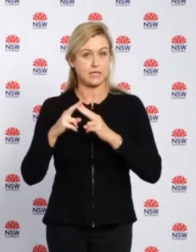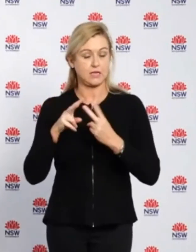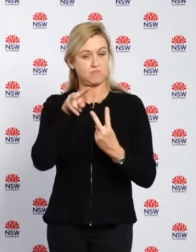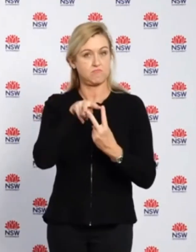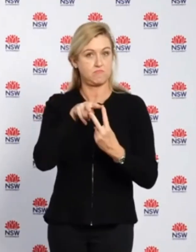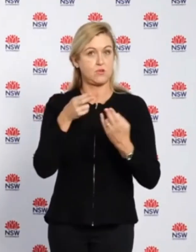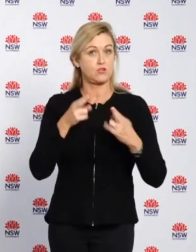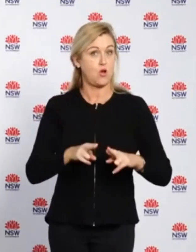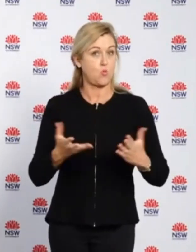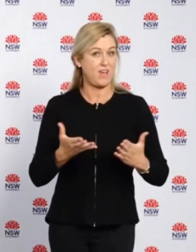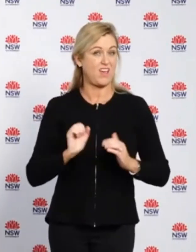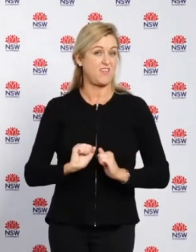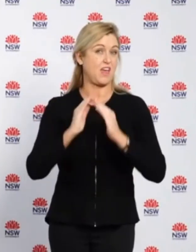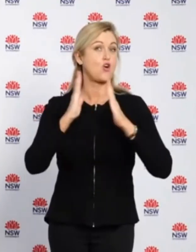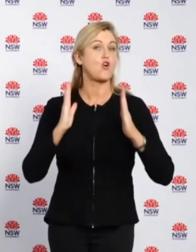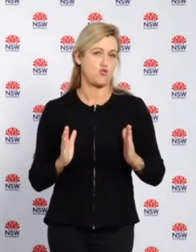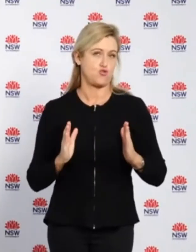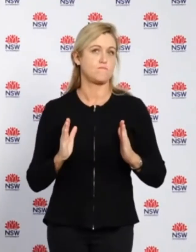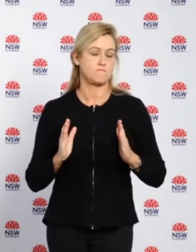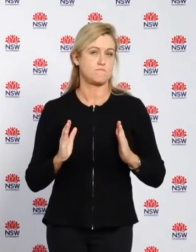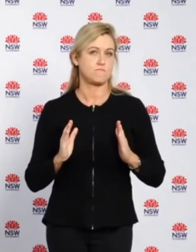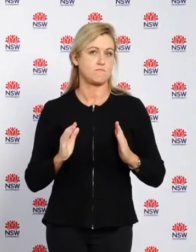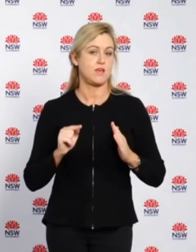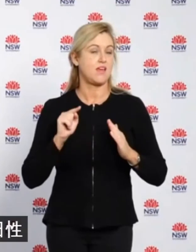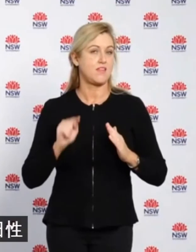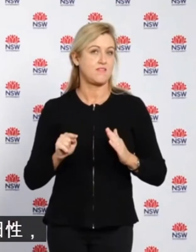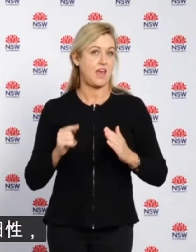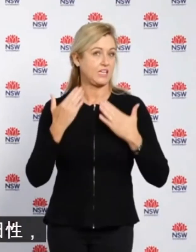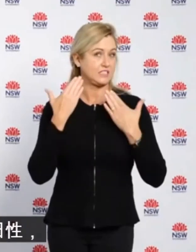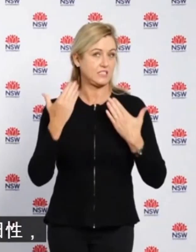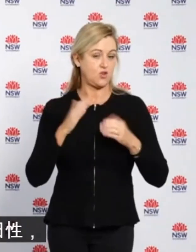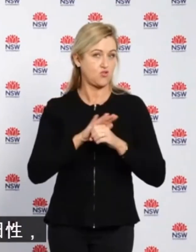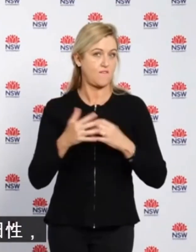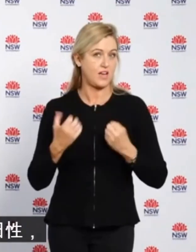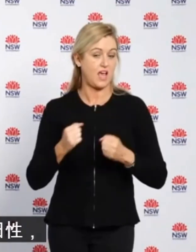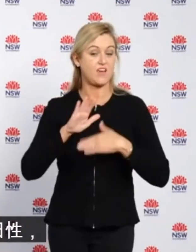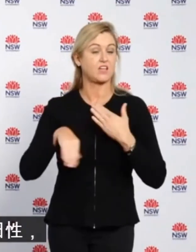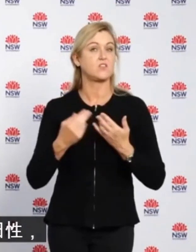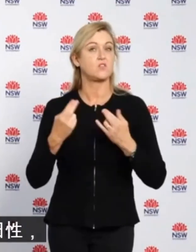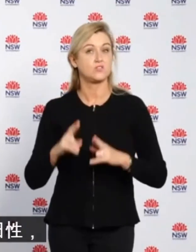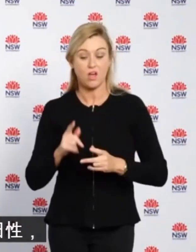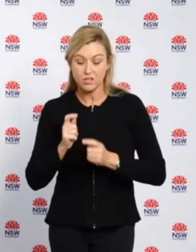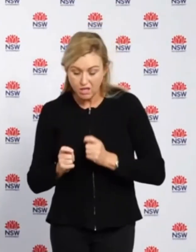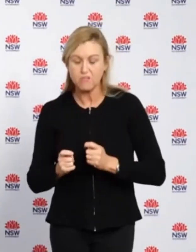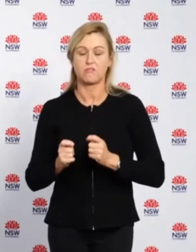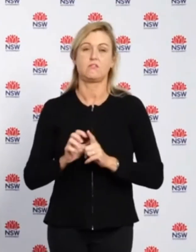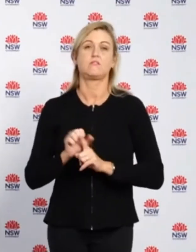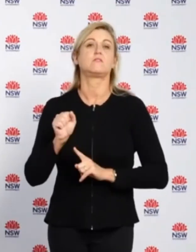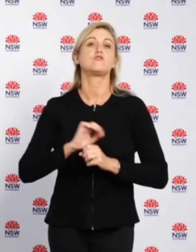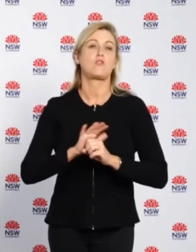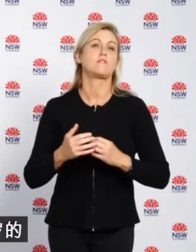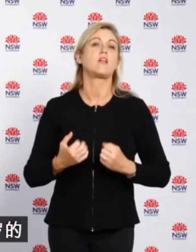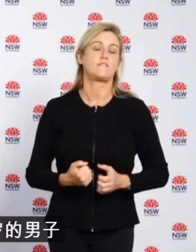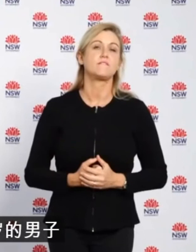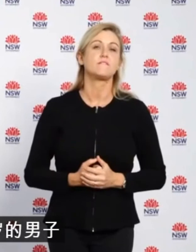died at home and tested positive to COVID-19 after their deaths. A man in his